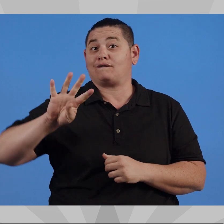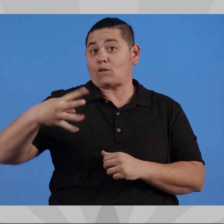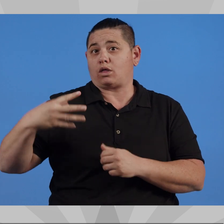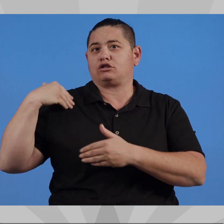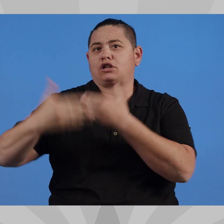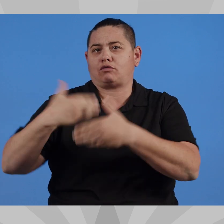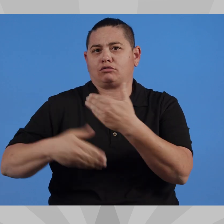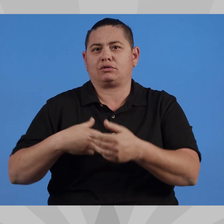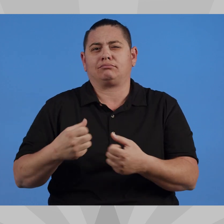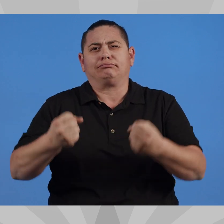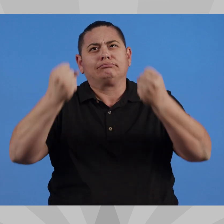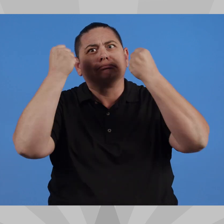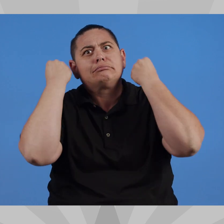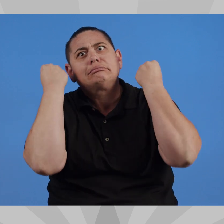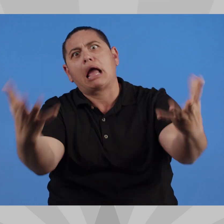of community.